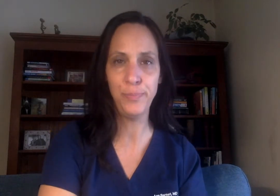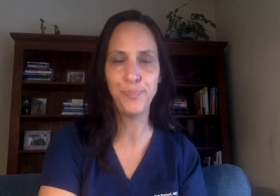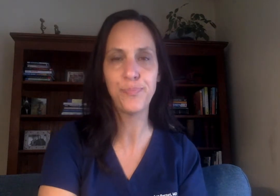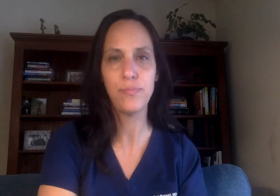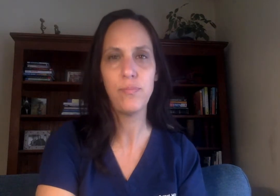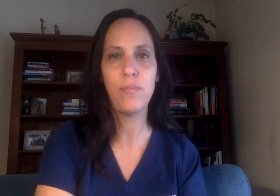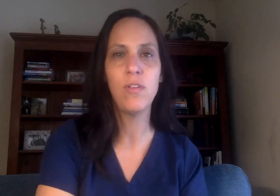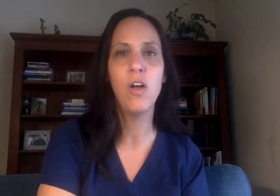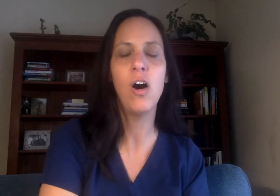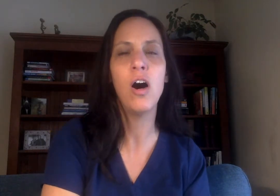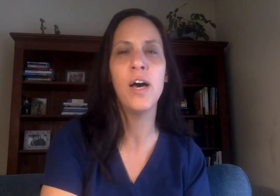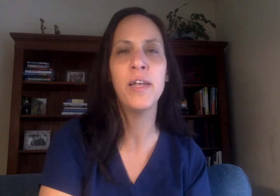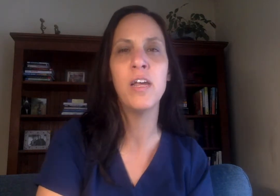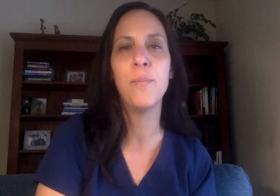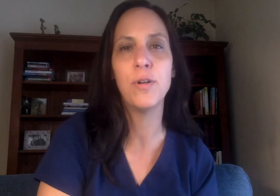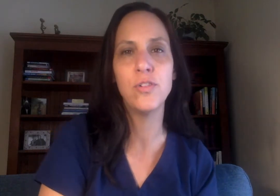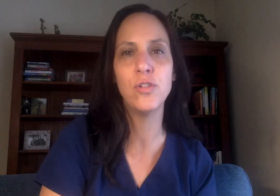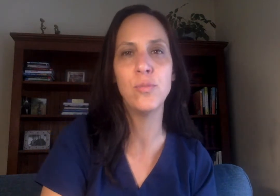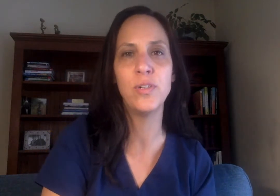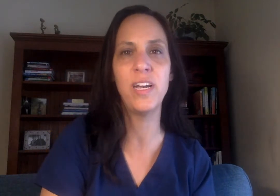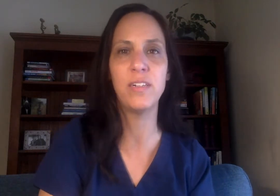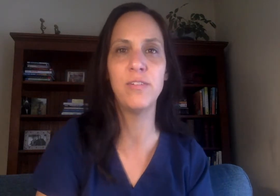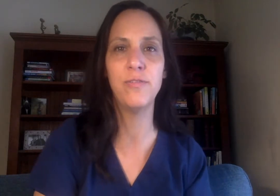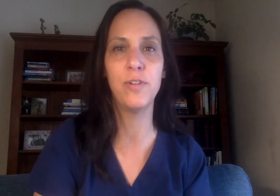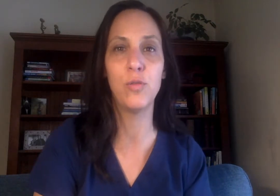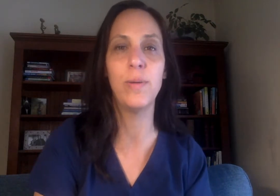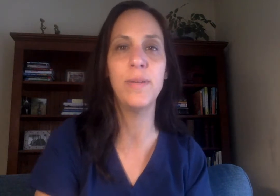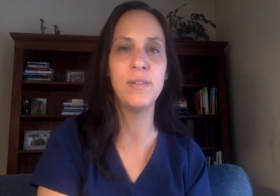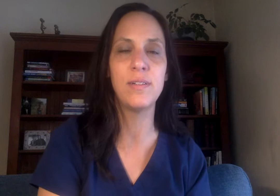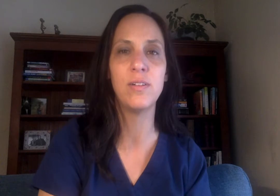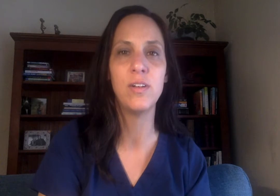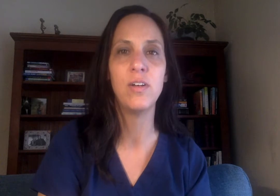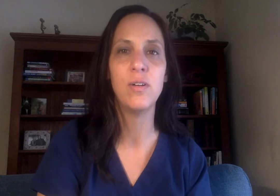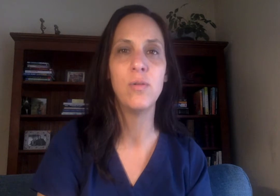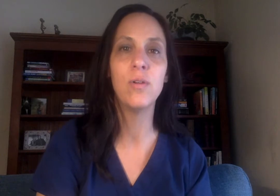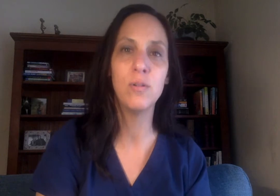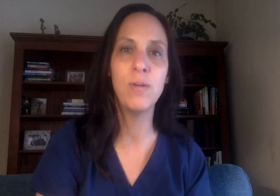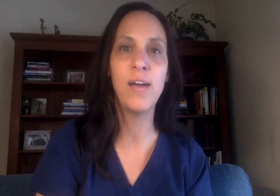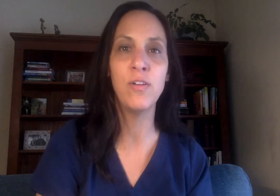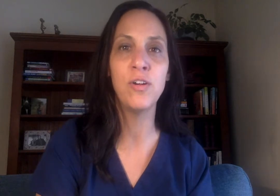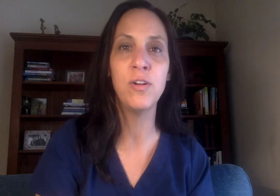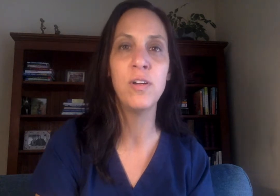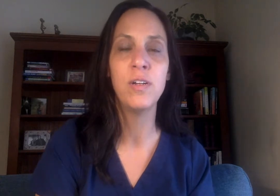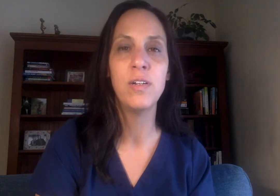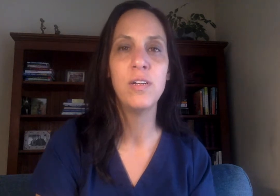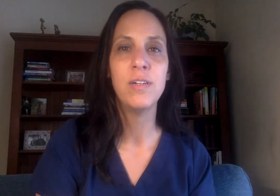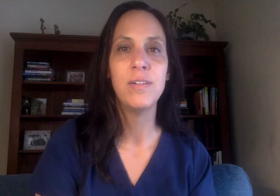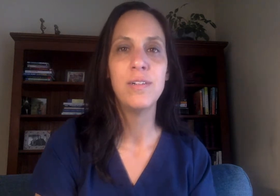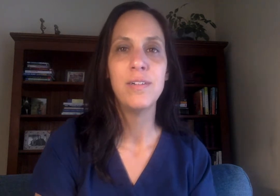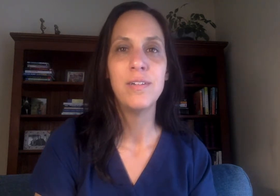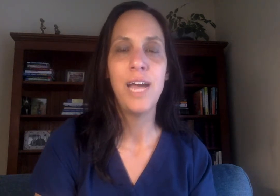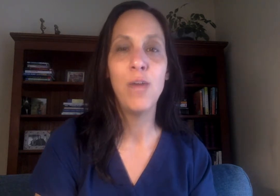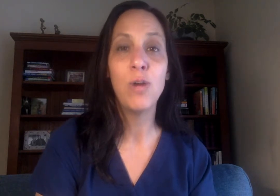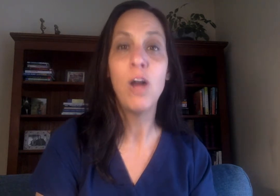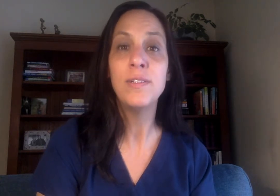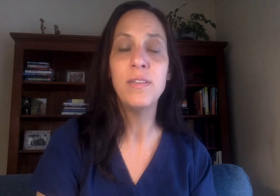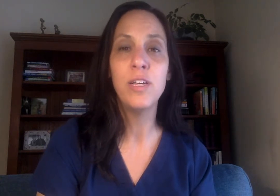on personal protective equipment or rather how we're all dealing